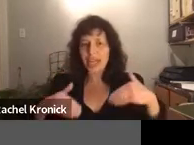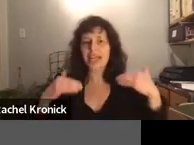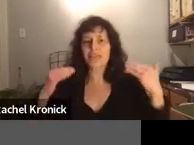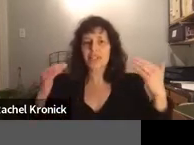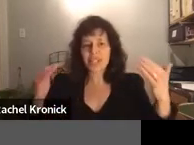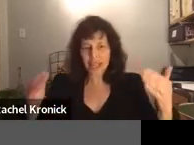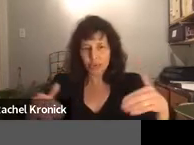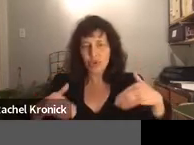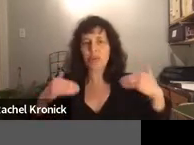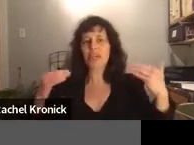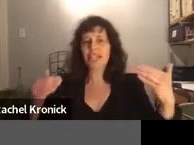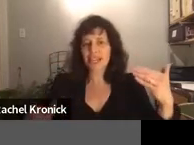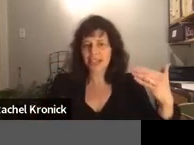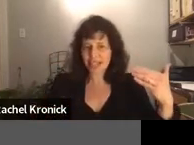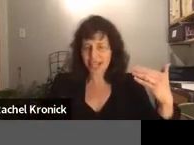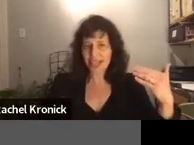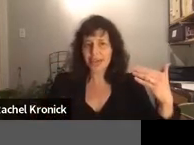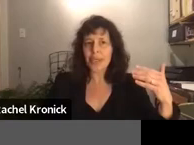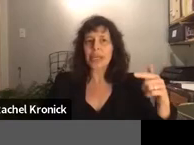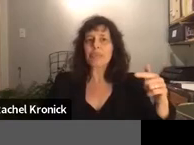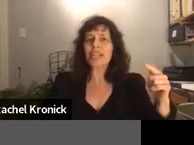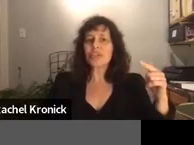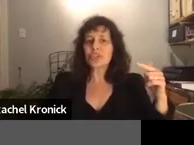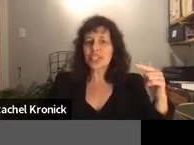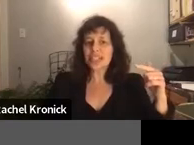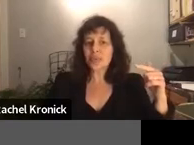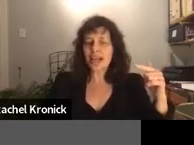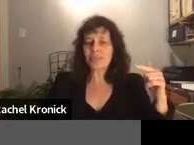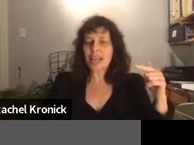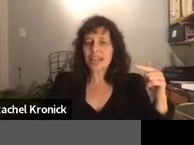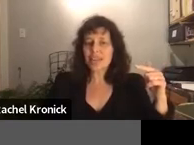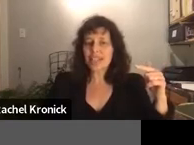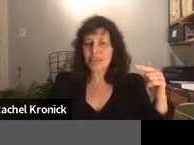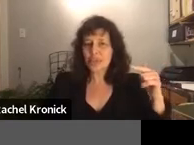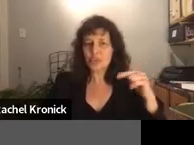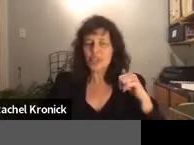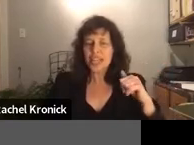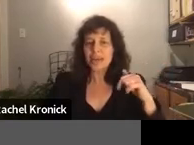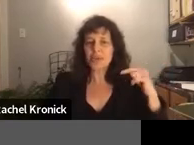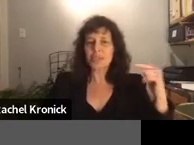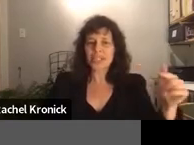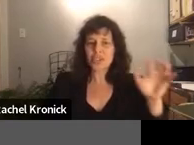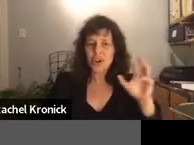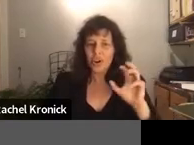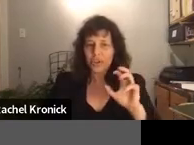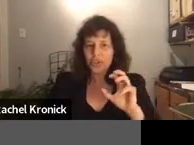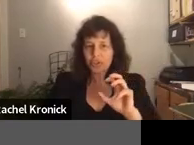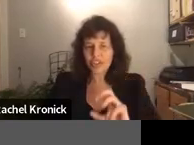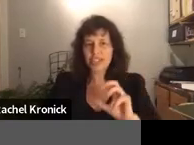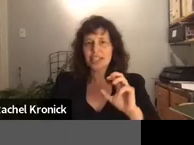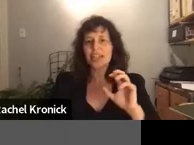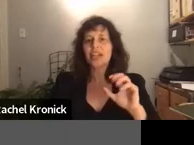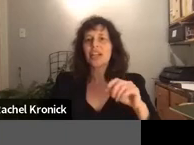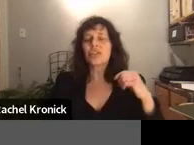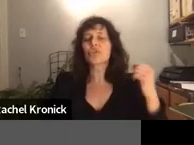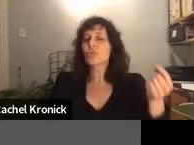reenact the same trauma again and again. But interestingly, while many of the symbols were the same, the police cars, the